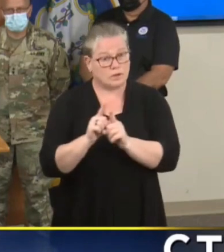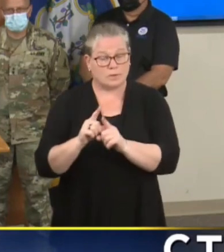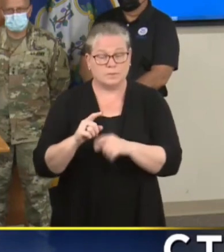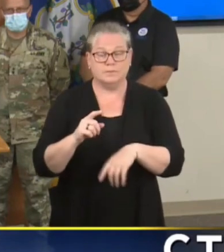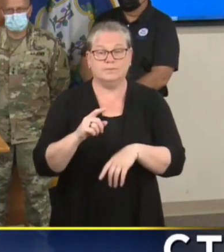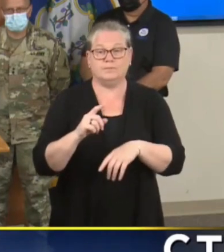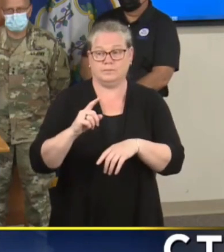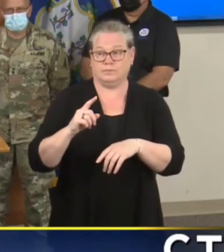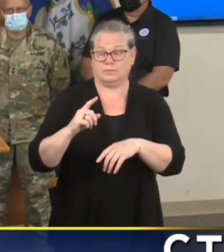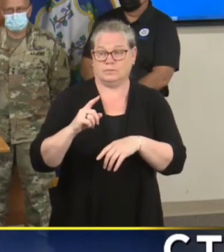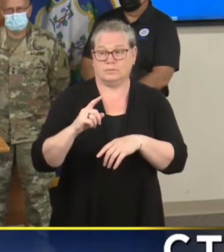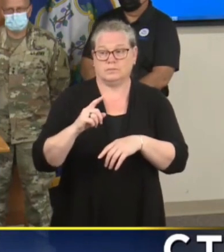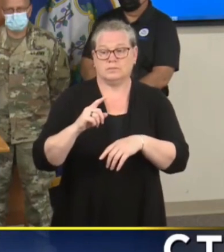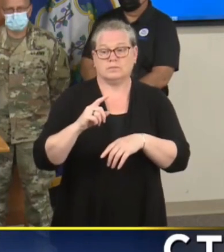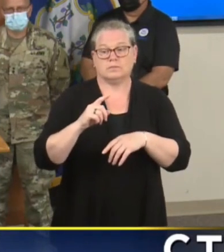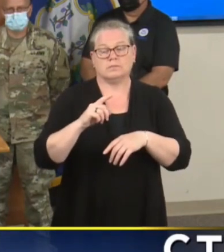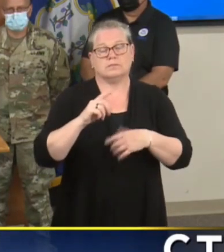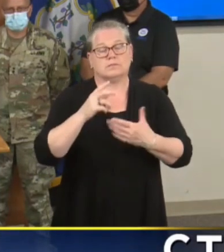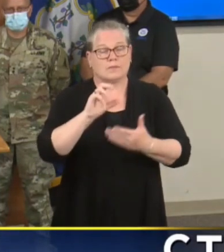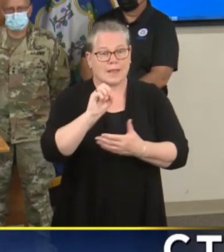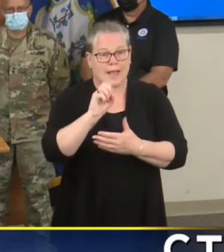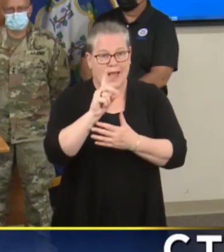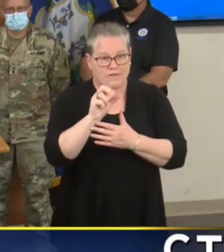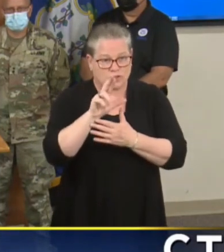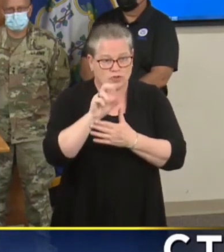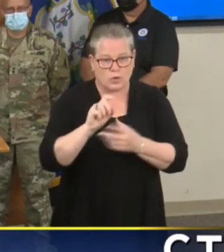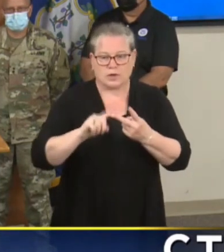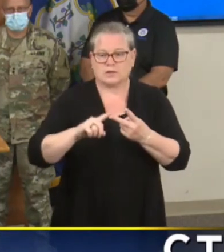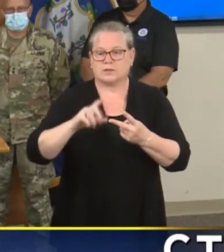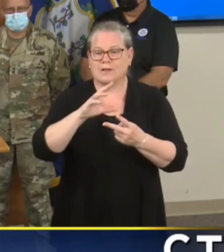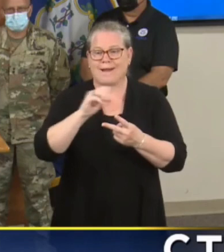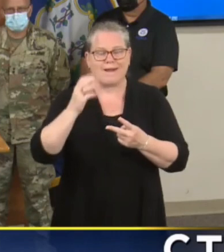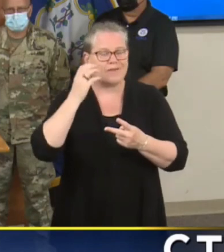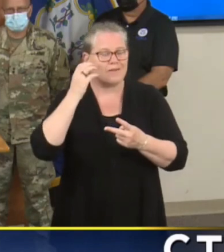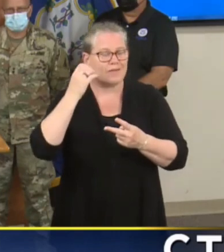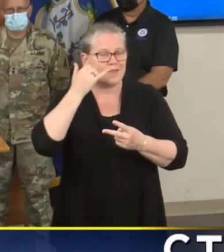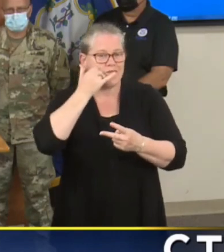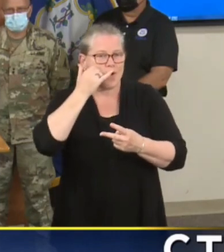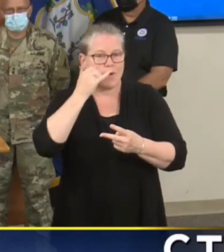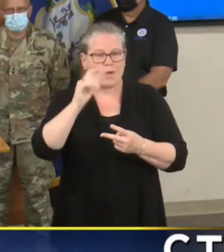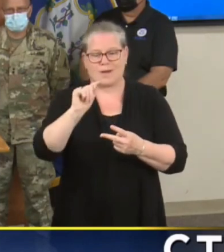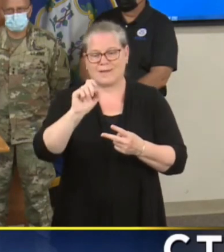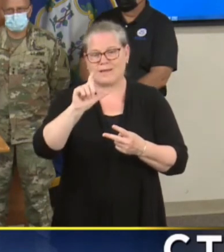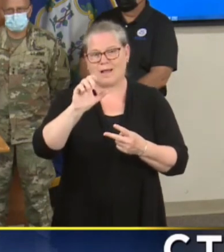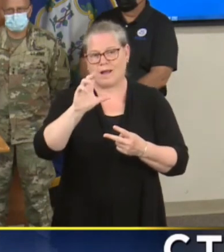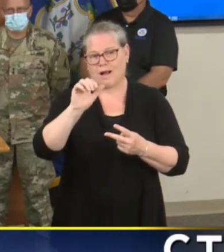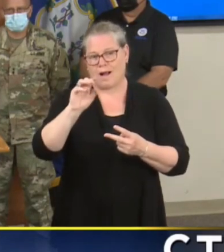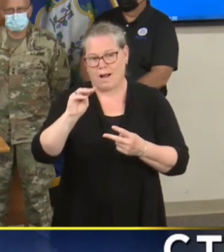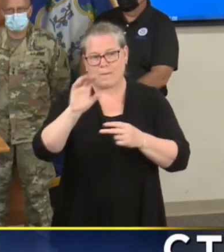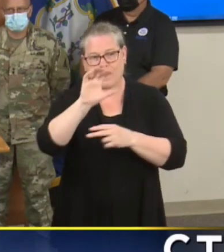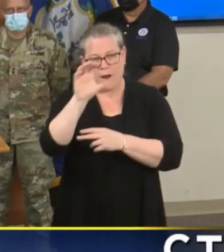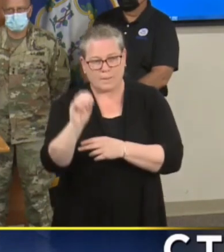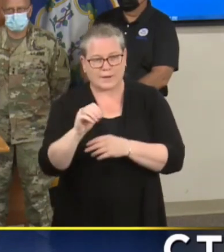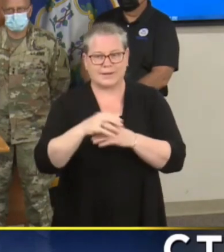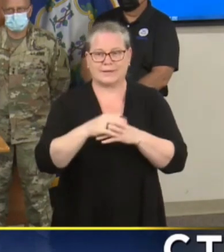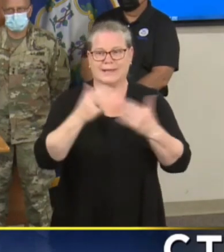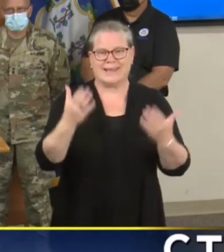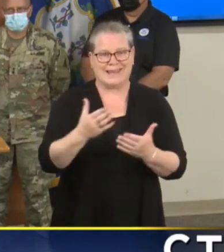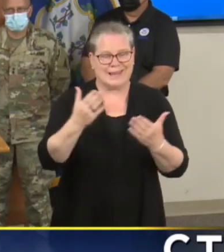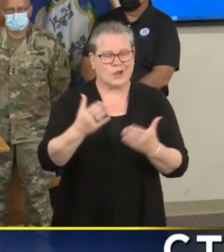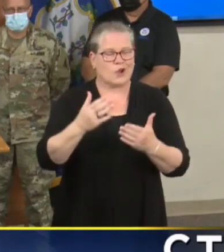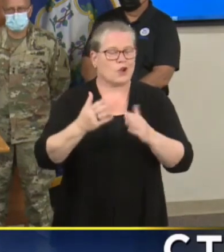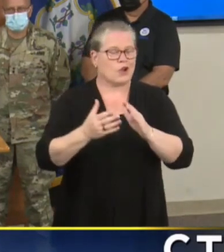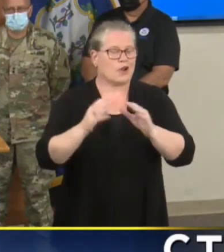the utilities as well as the telecom companies and if you go back here at the emergency operations center the big round table